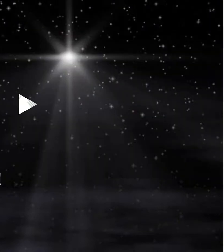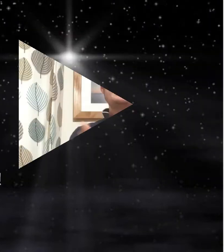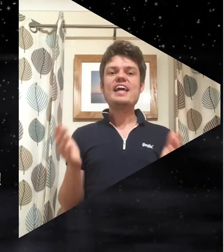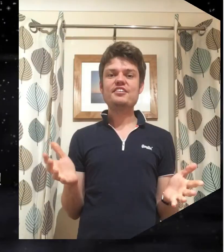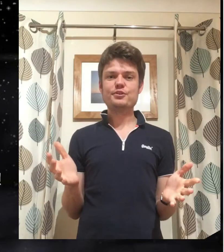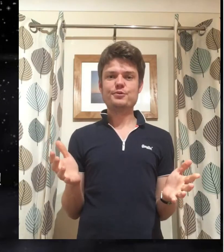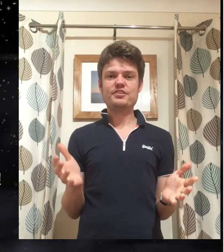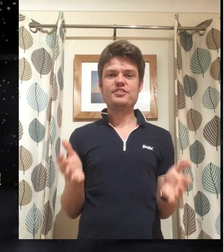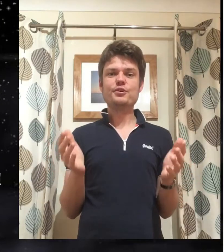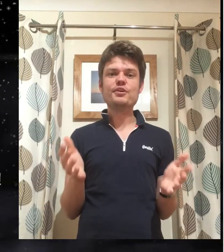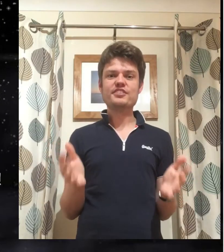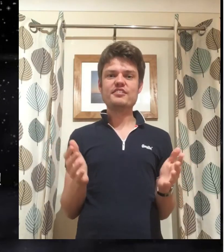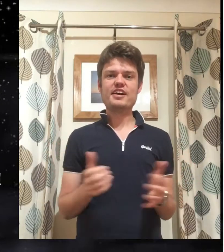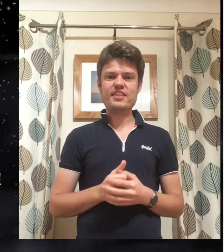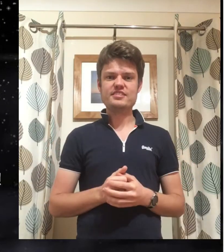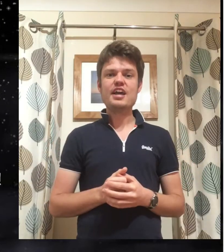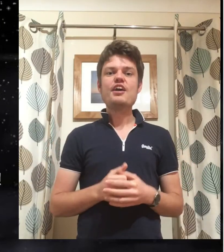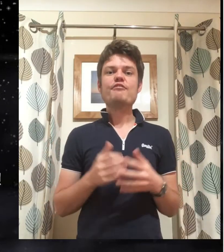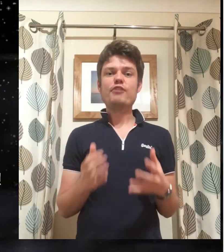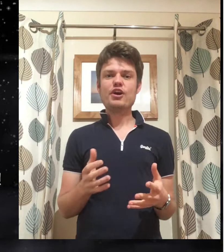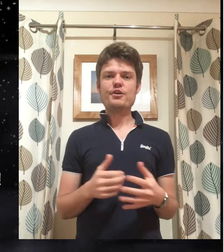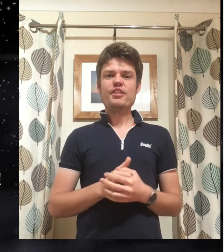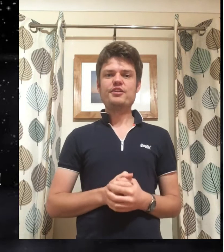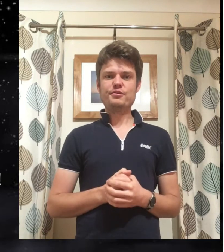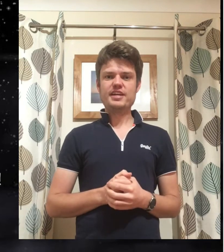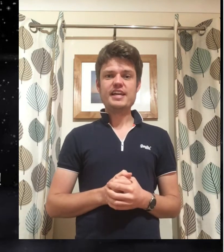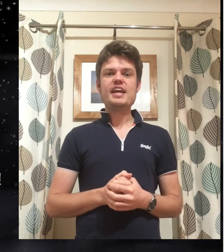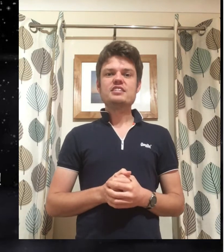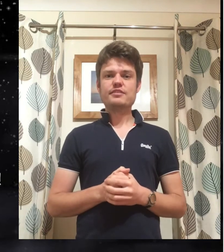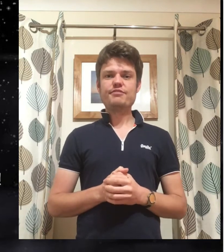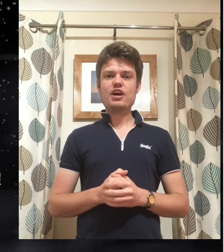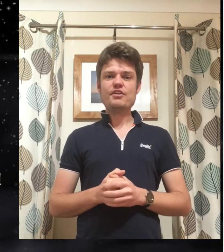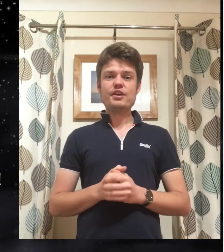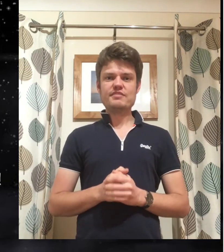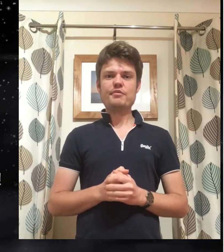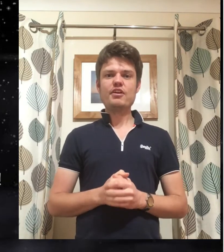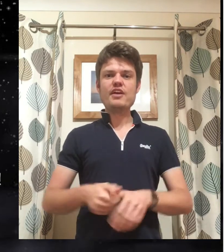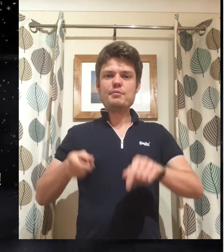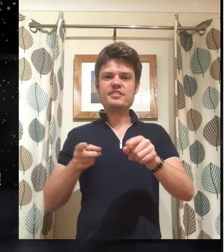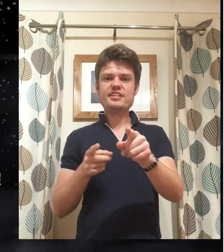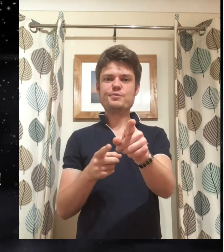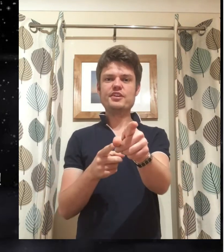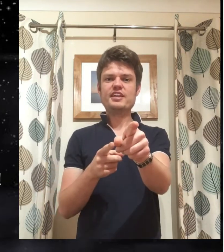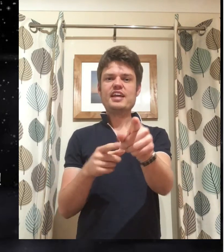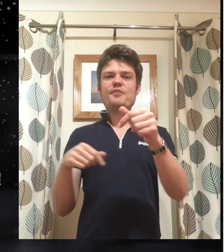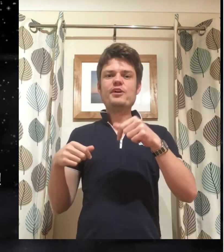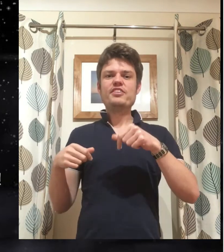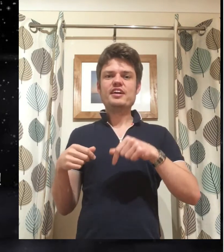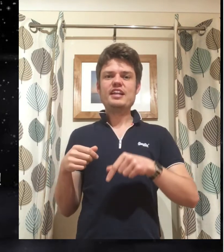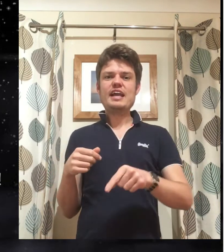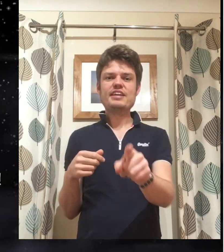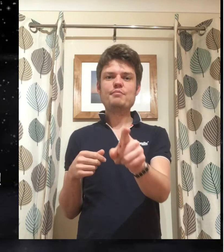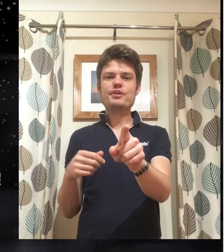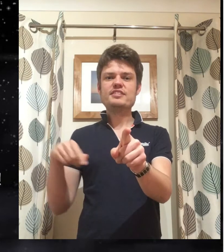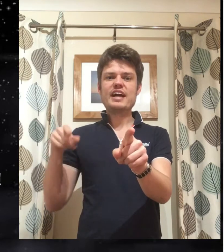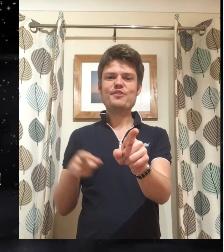here's the chorus the chorus goes like this follow the donkey so for follow do you remember follow it was this one with